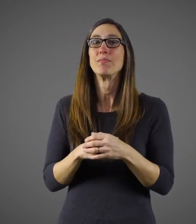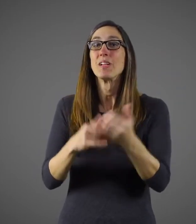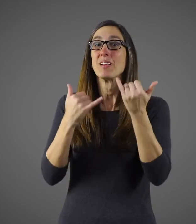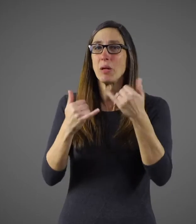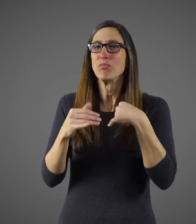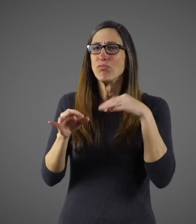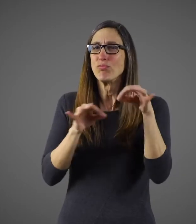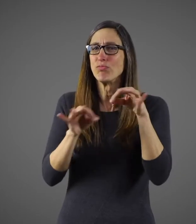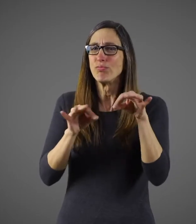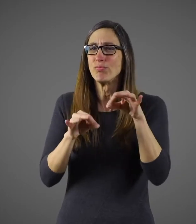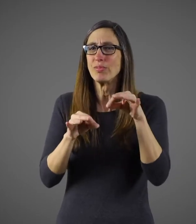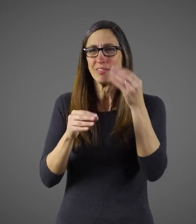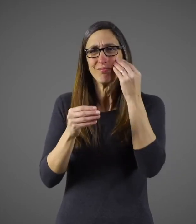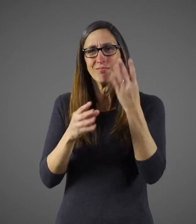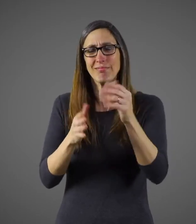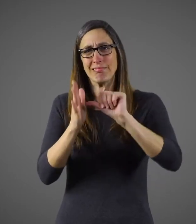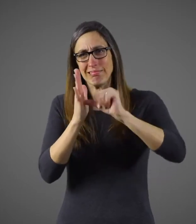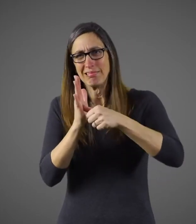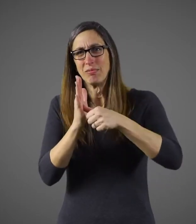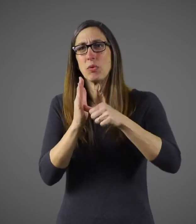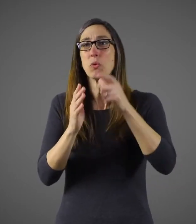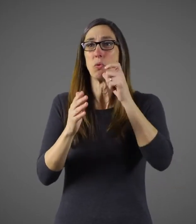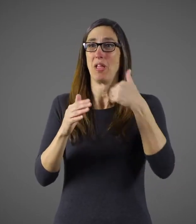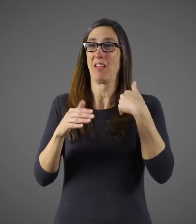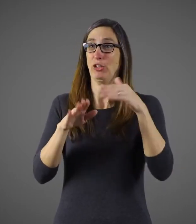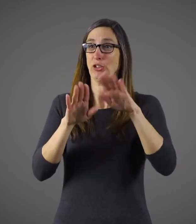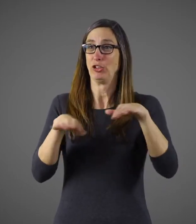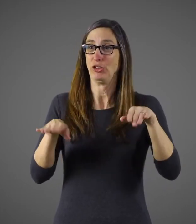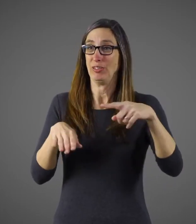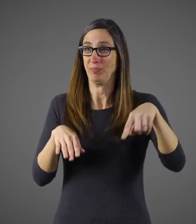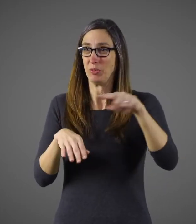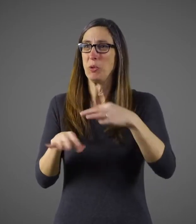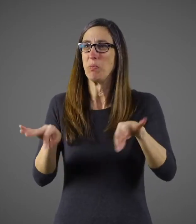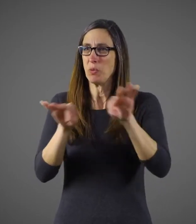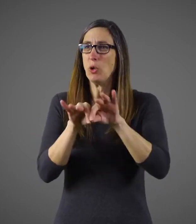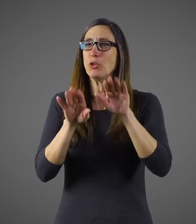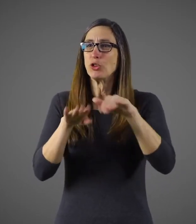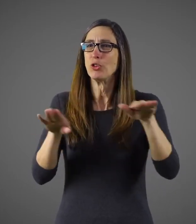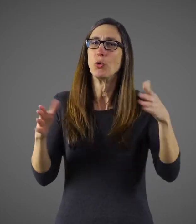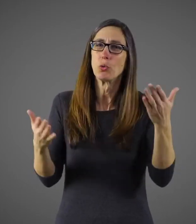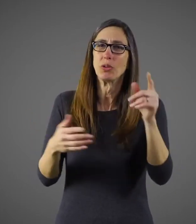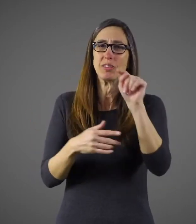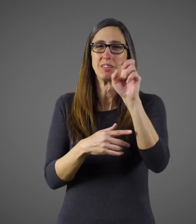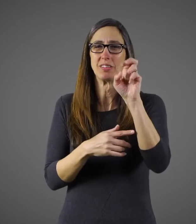Now I'd like to speak directly to those of you who have children or teenagers.